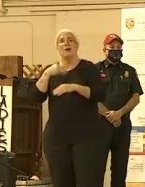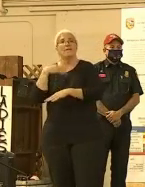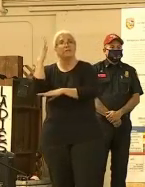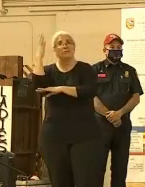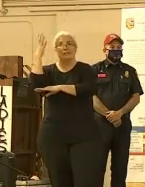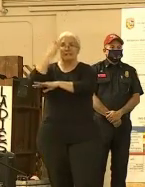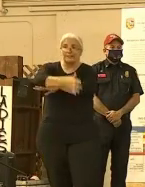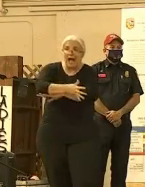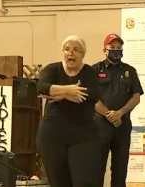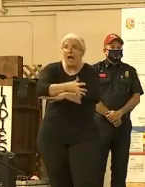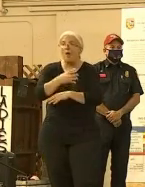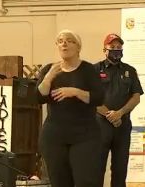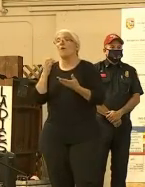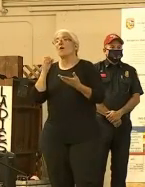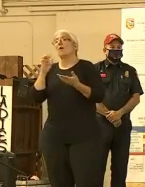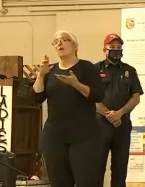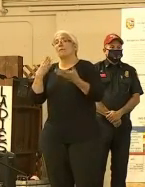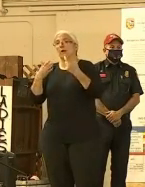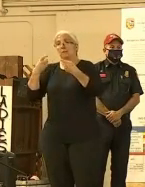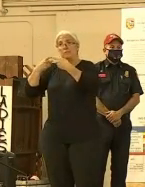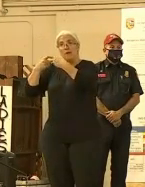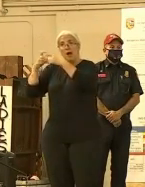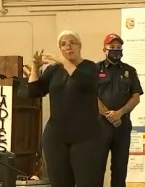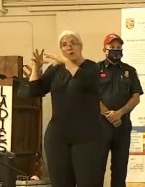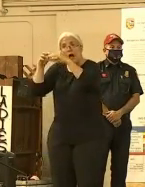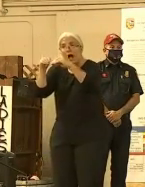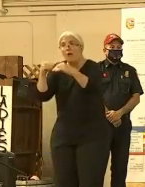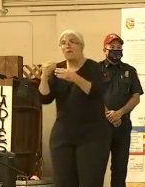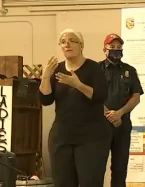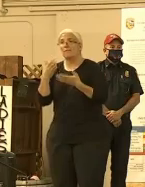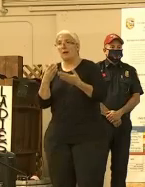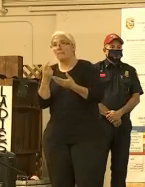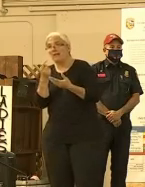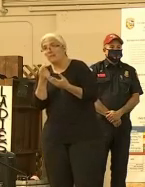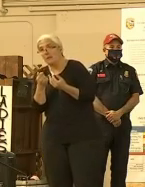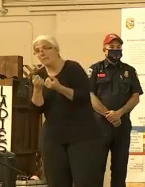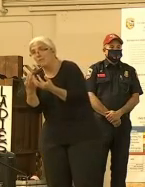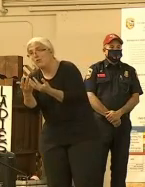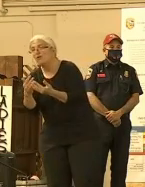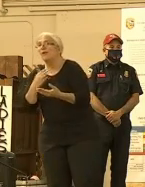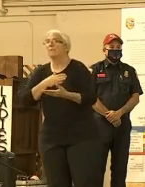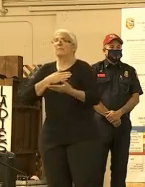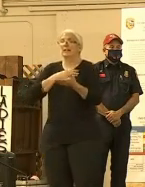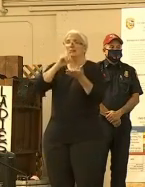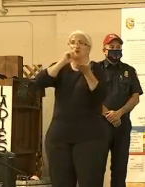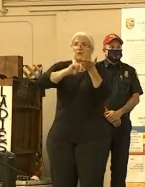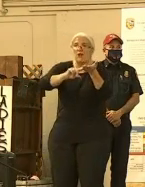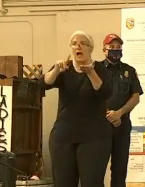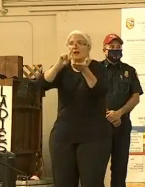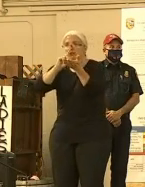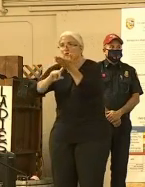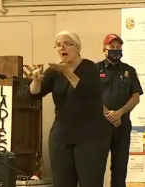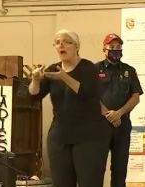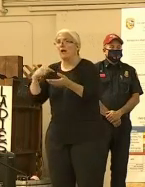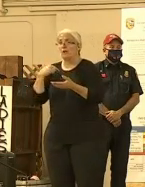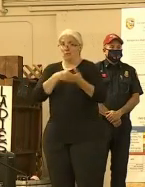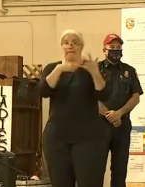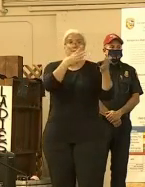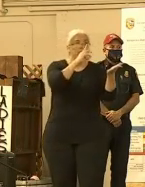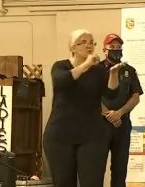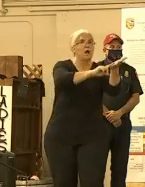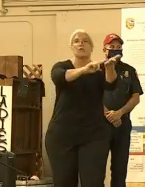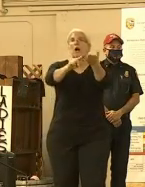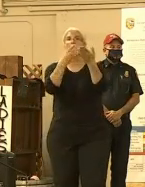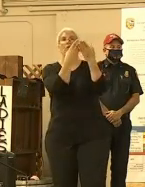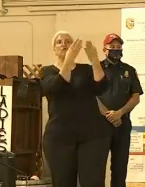if your property has been burned, just take a check of your property. People have been through there, but to make sure the roads are open and everything else, but I ask